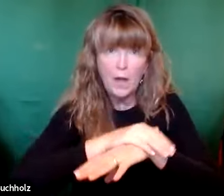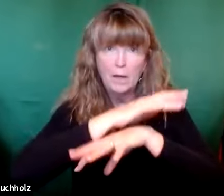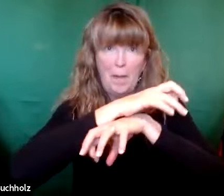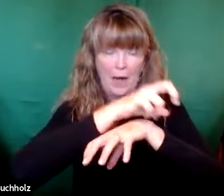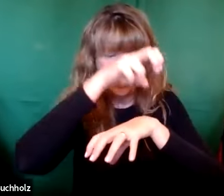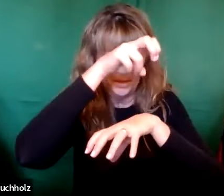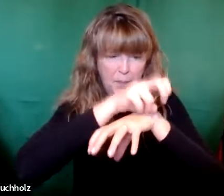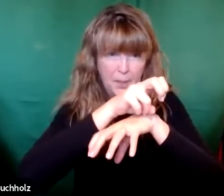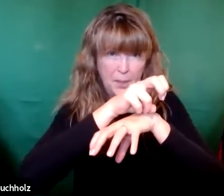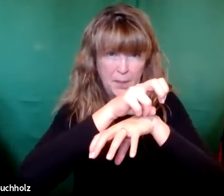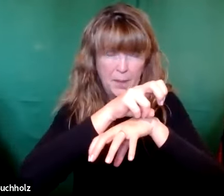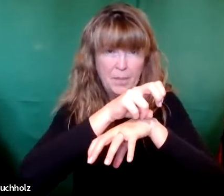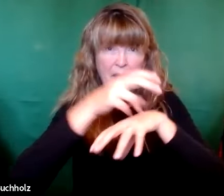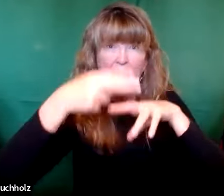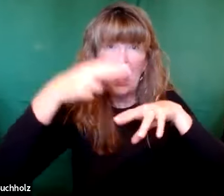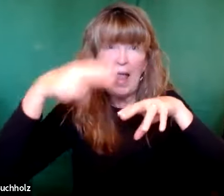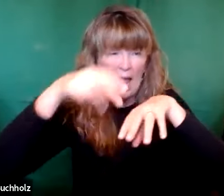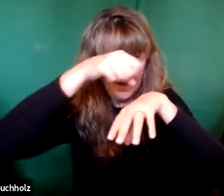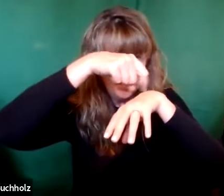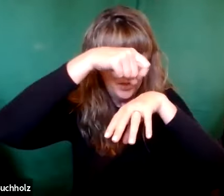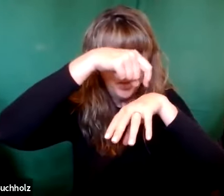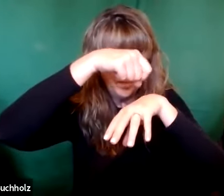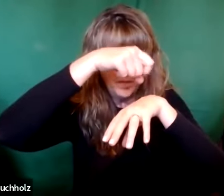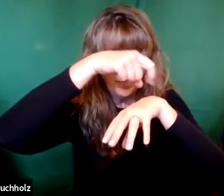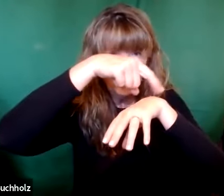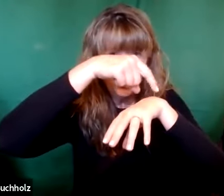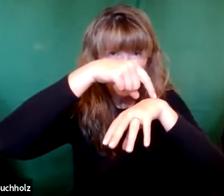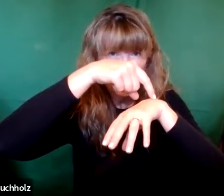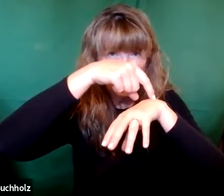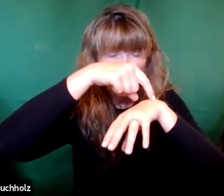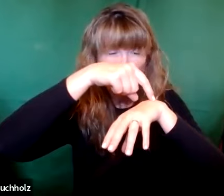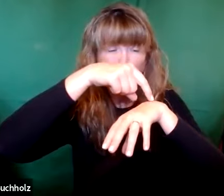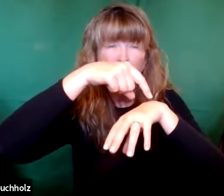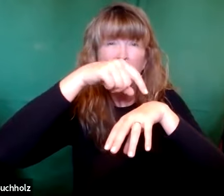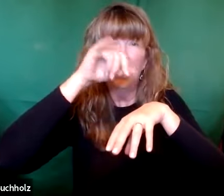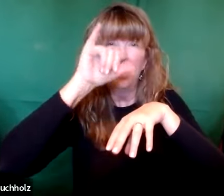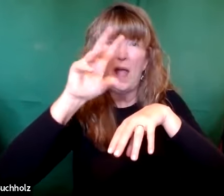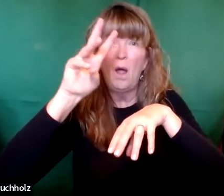Land on the back of a spider. Lay its eggs on the spider's back.